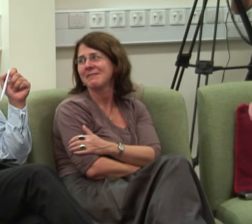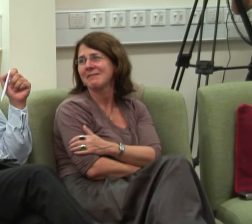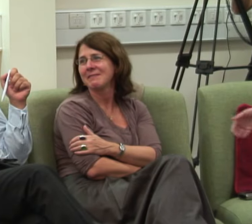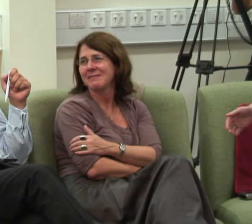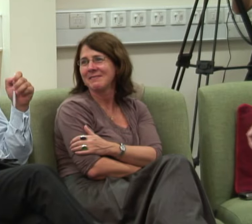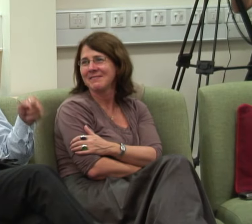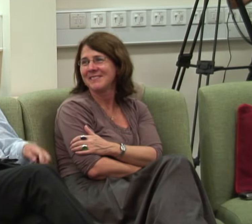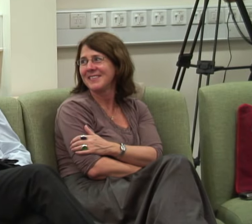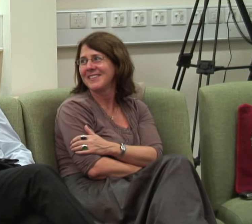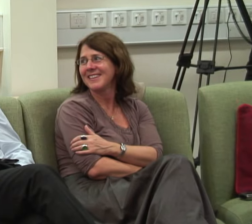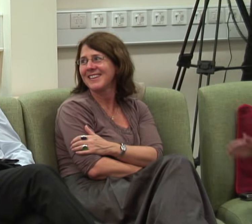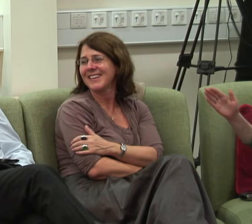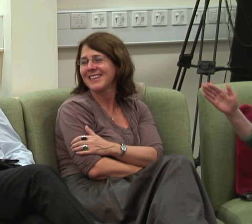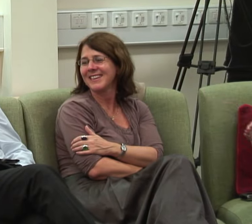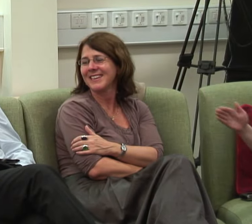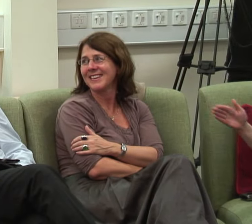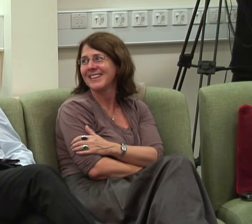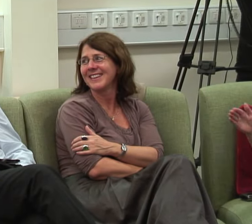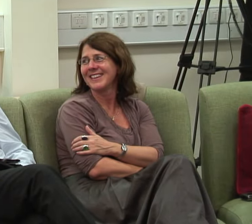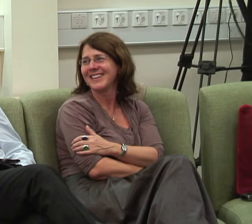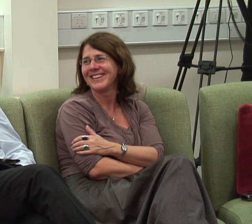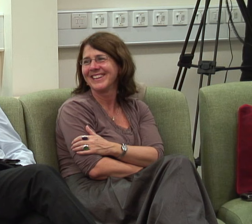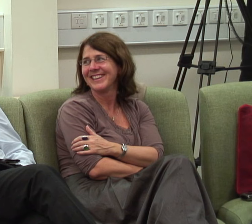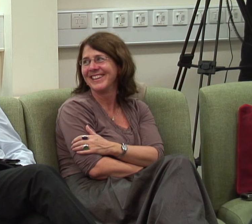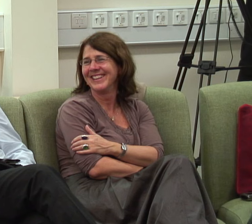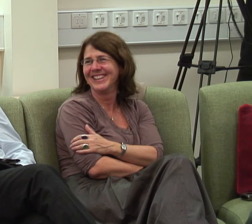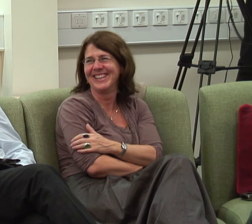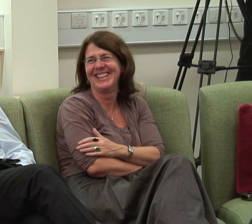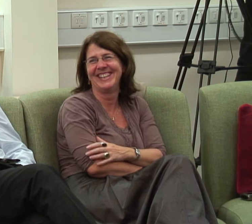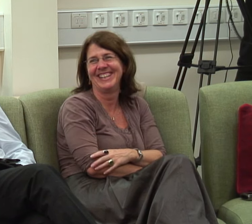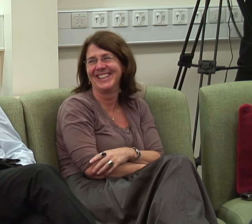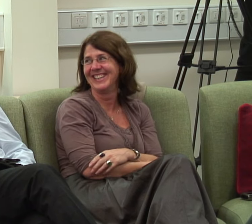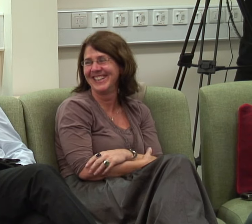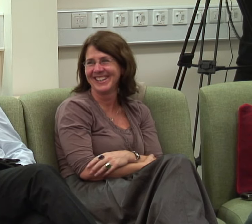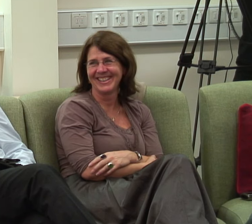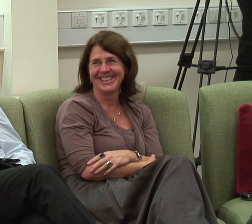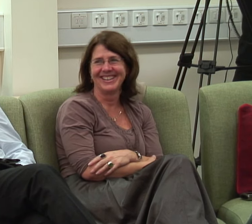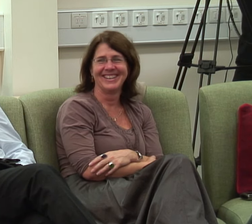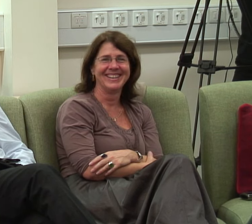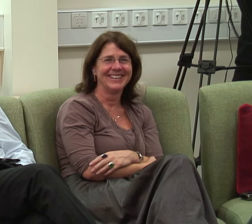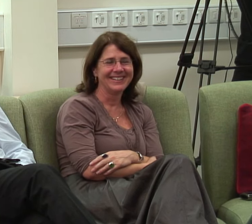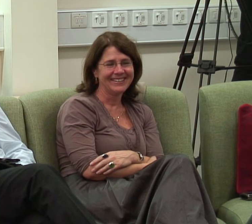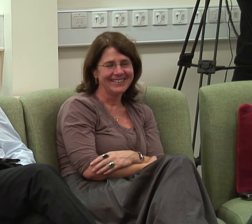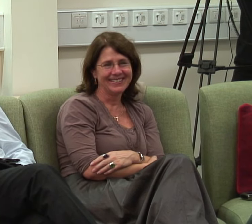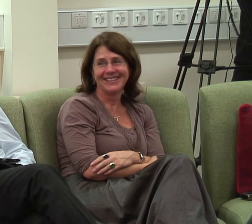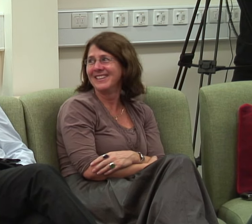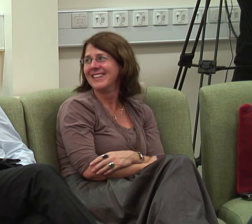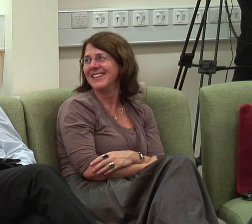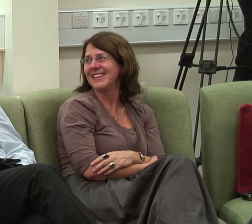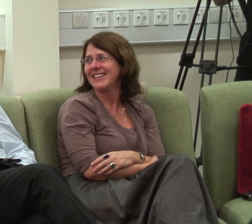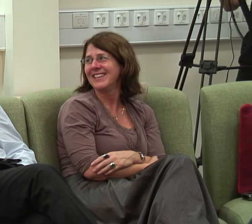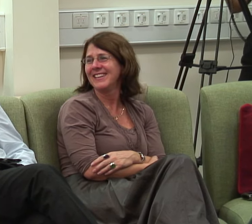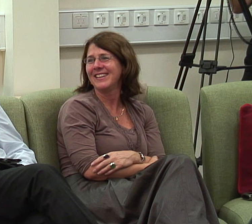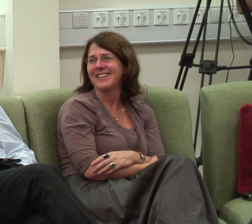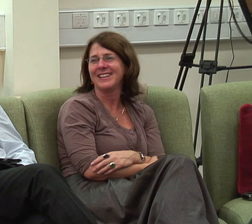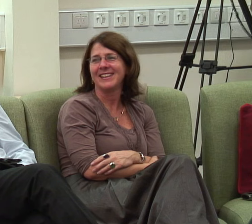Hi, my name is Hugh Rickards. I'm a Quaker and a psychiatrist. And someone who suffers from